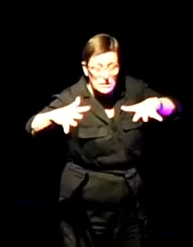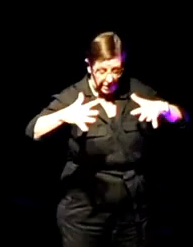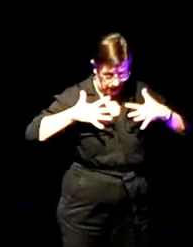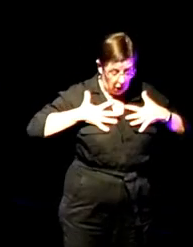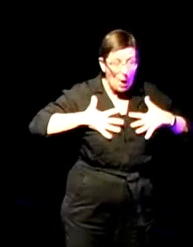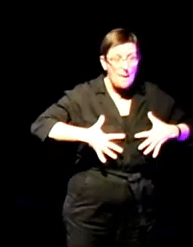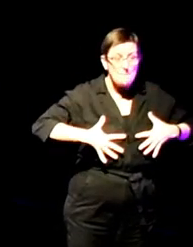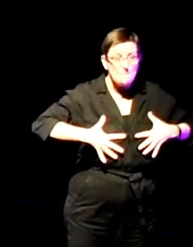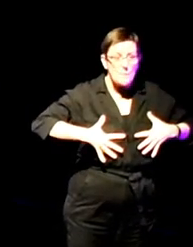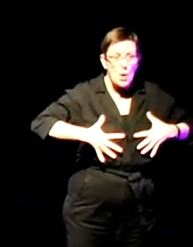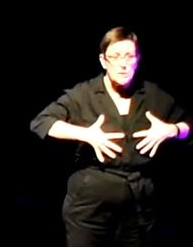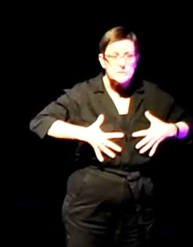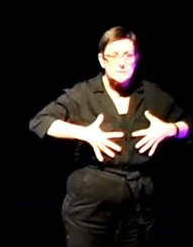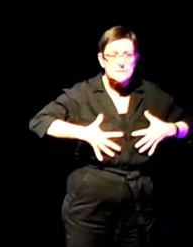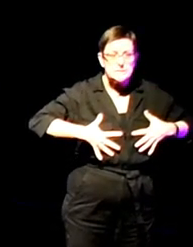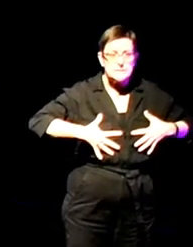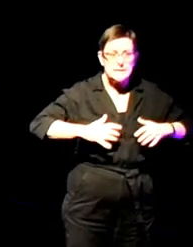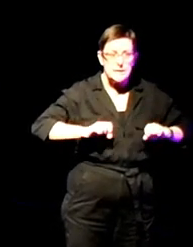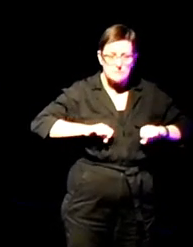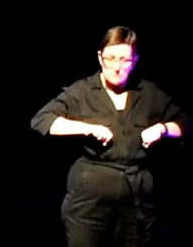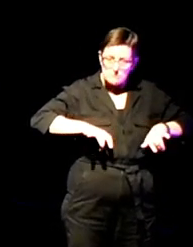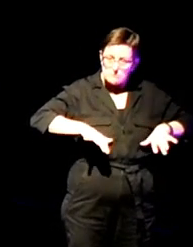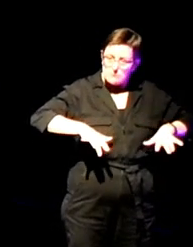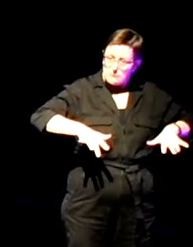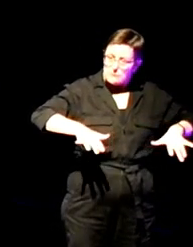extending beyond its bounds.